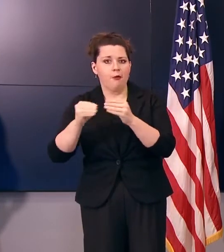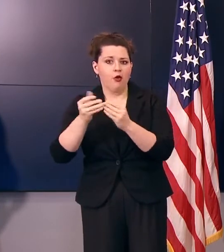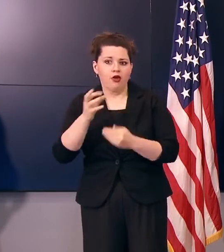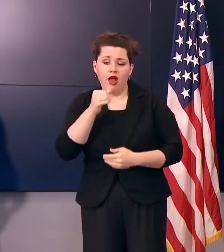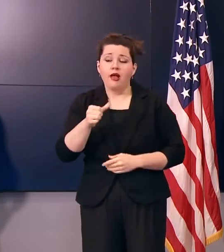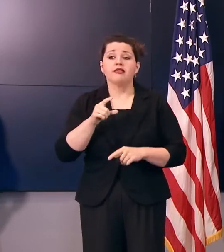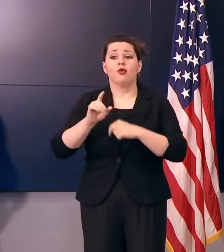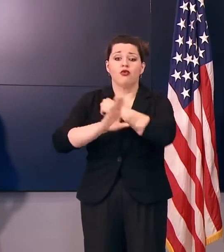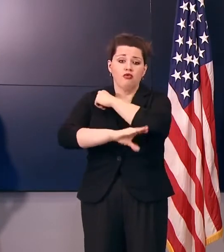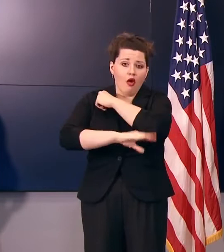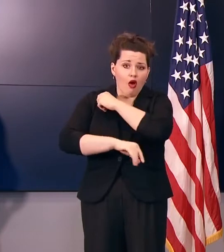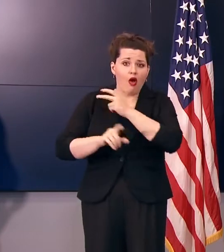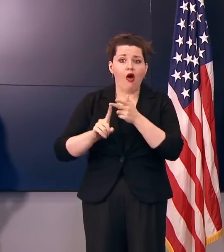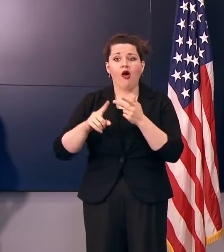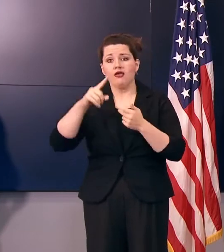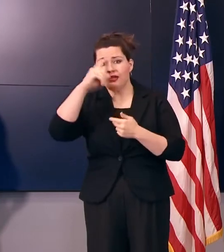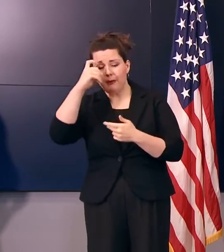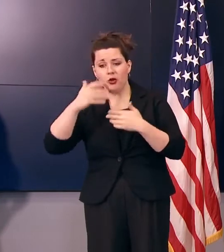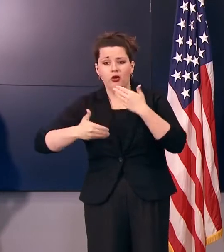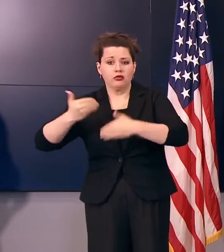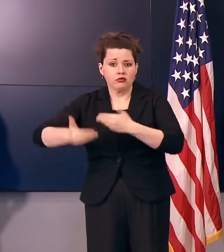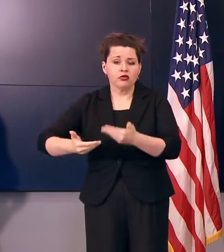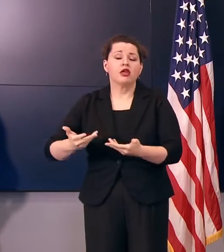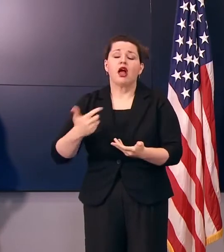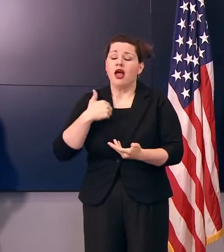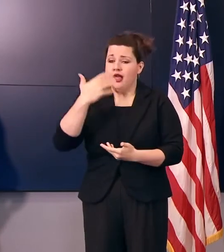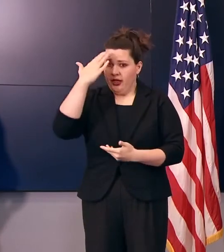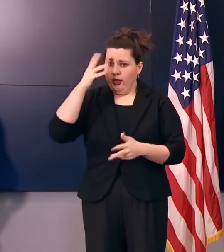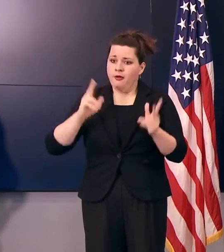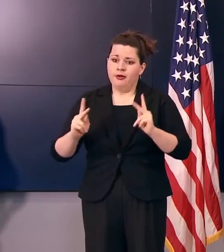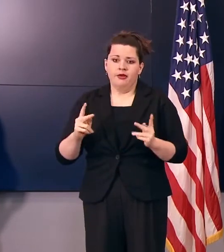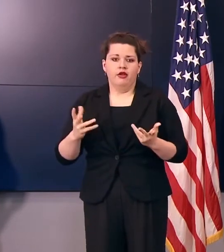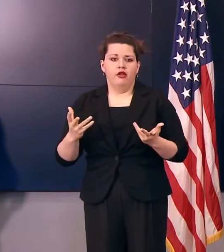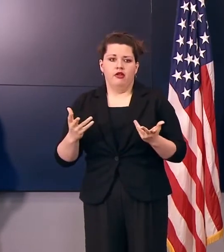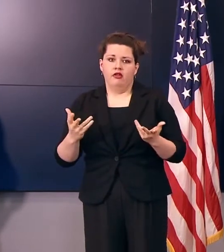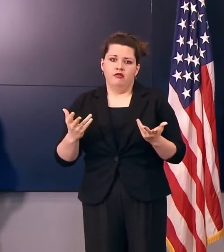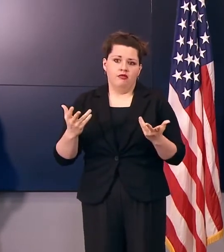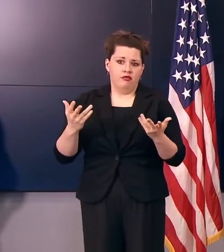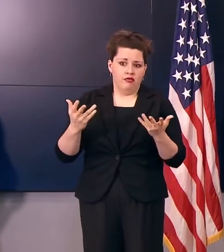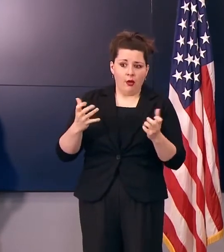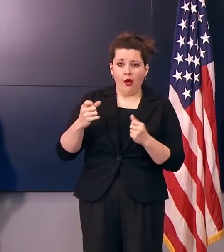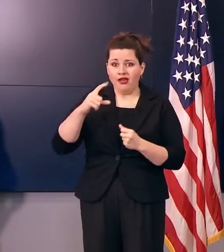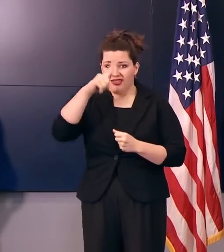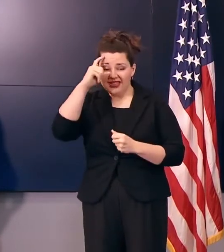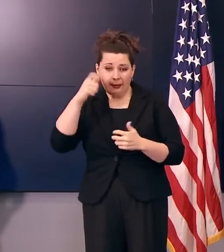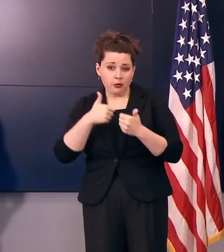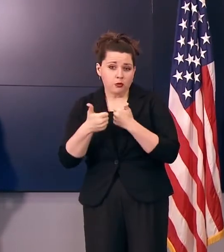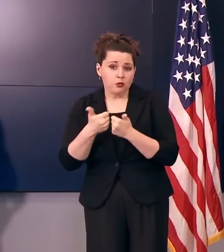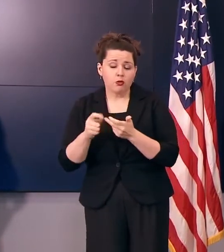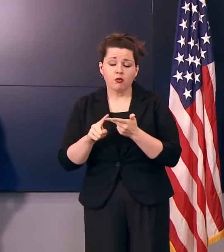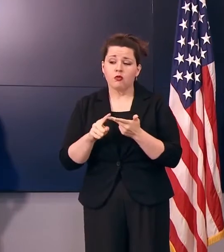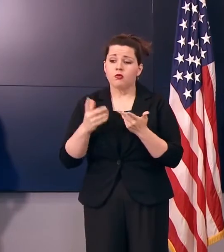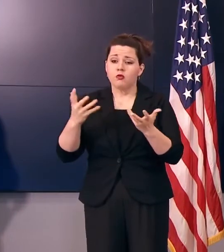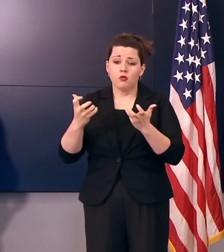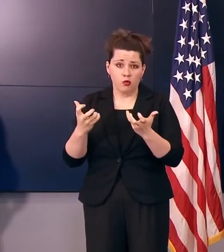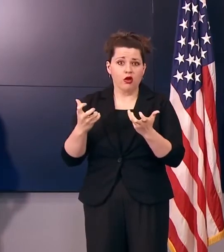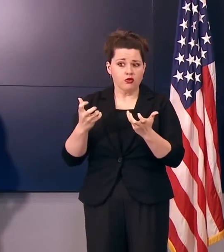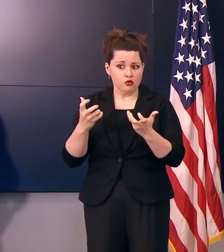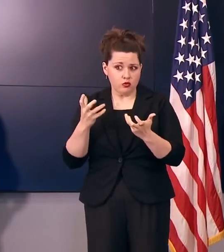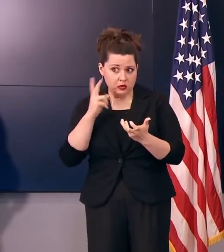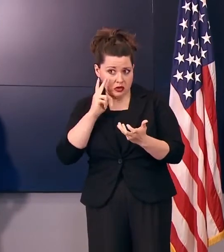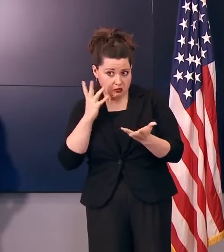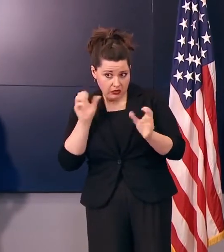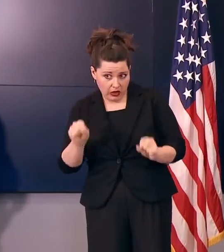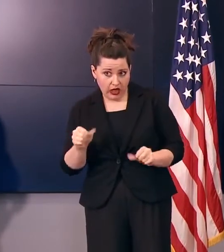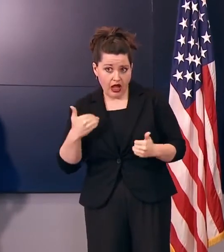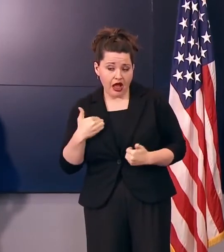into the fall, as we move into the summer, you know, I know people are wanting to start, you know, summer sports or take a look at bringing some of those things online.